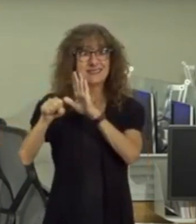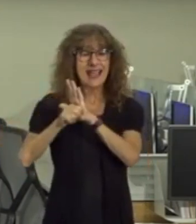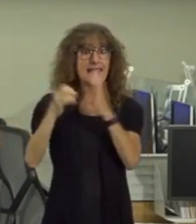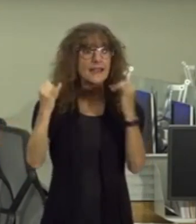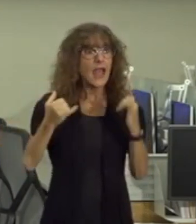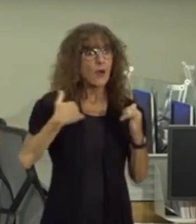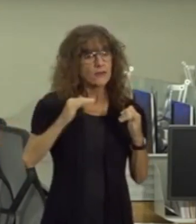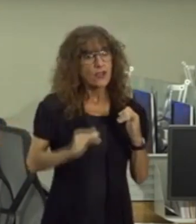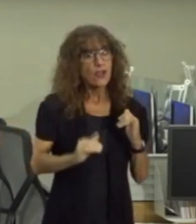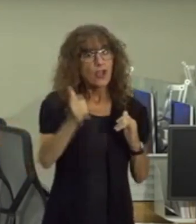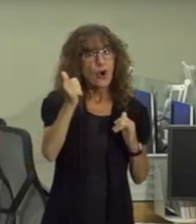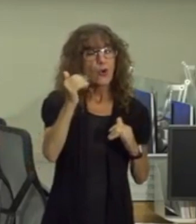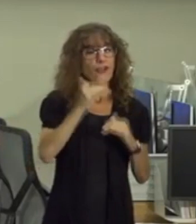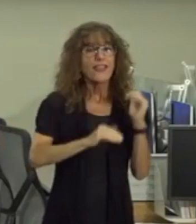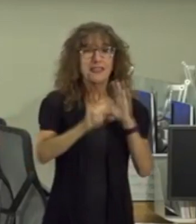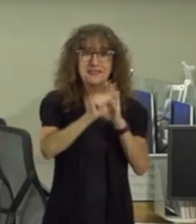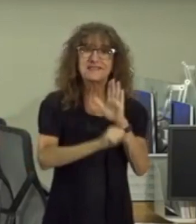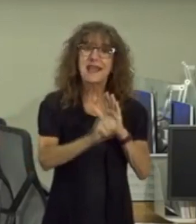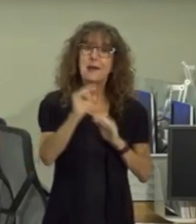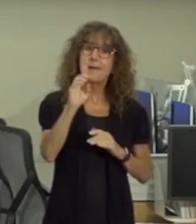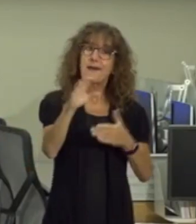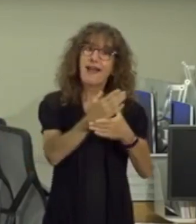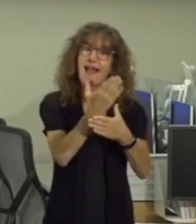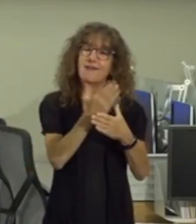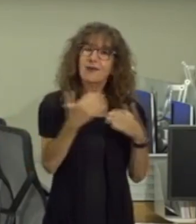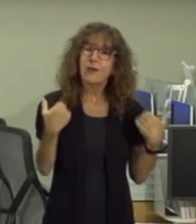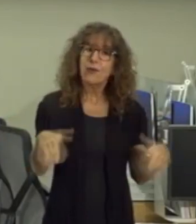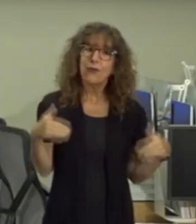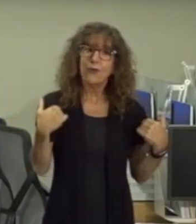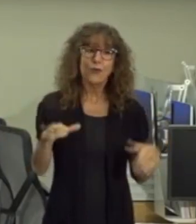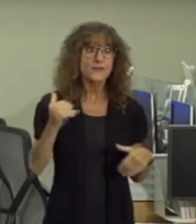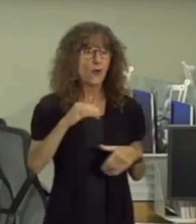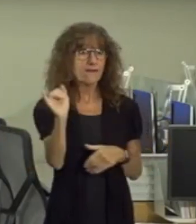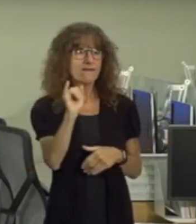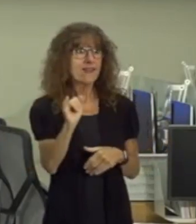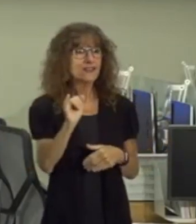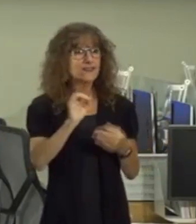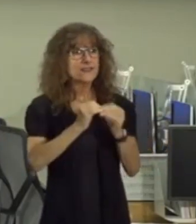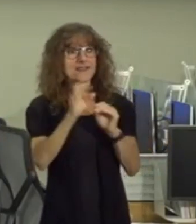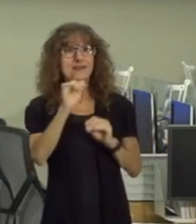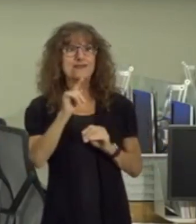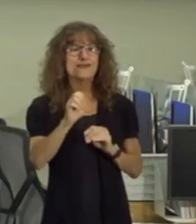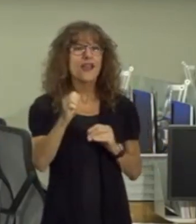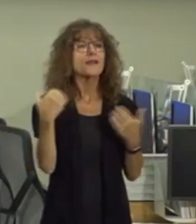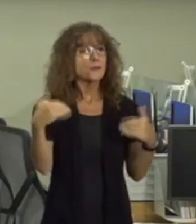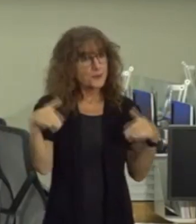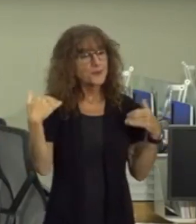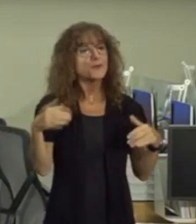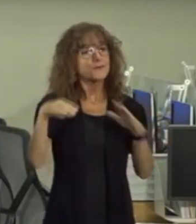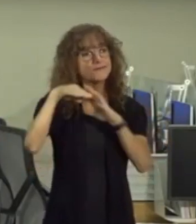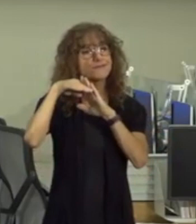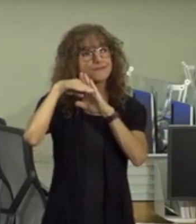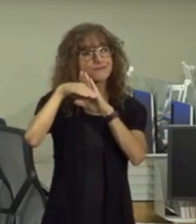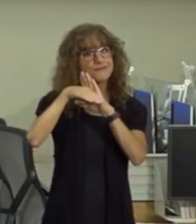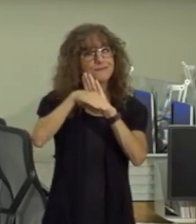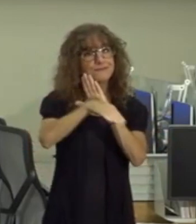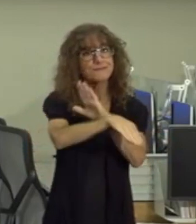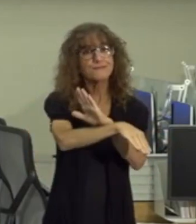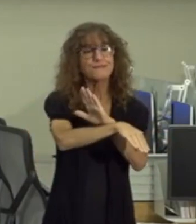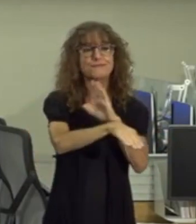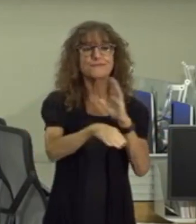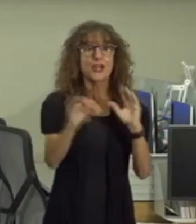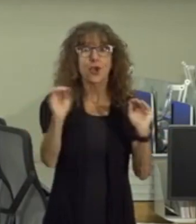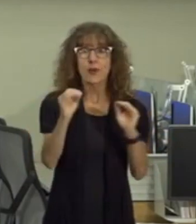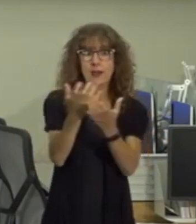a lower infection rate than the state of maryland's average um so our infection rate is uh is is continuing to decline nobody